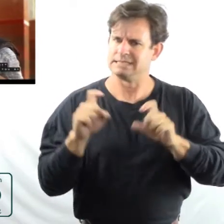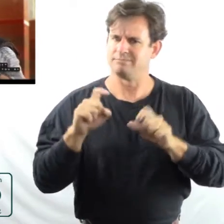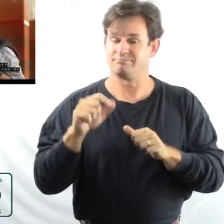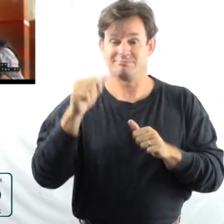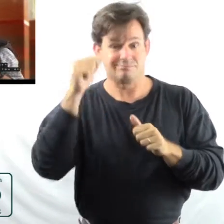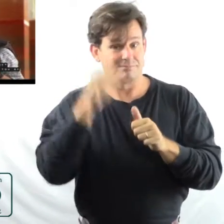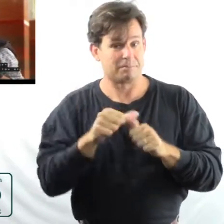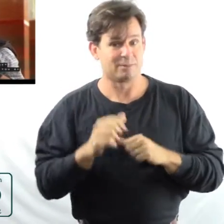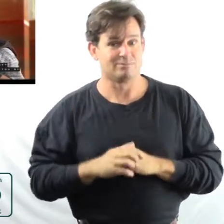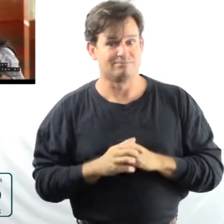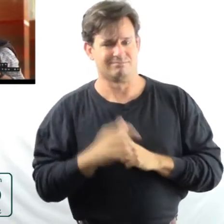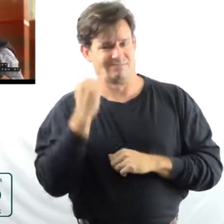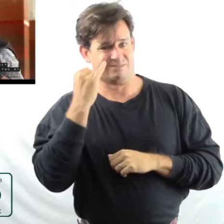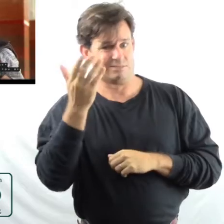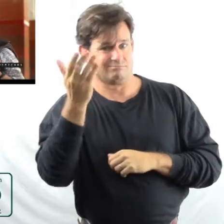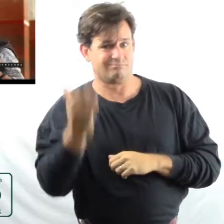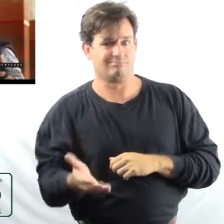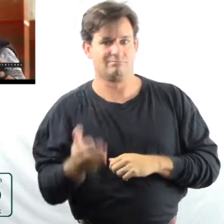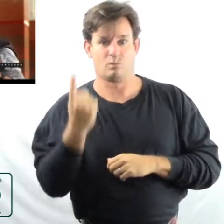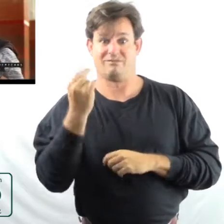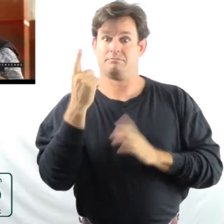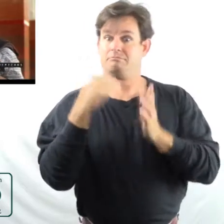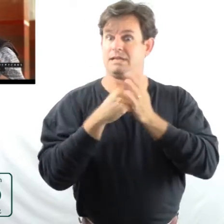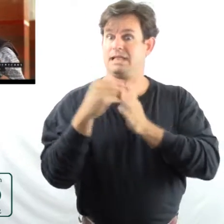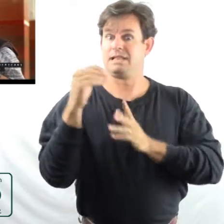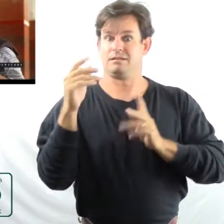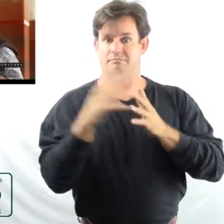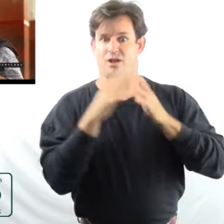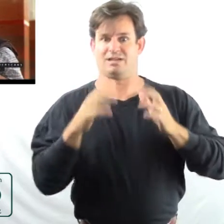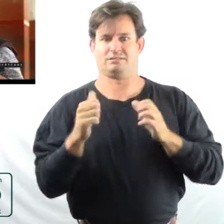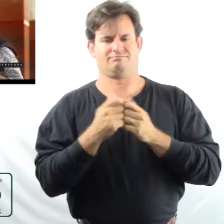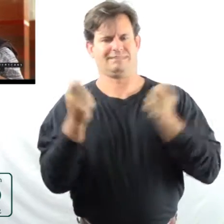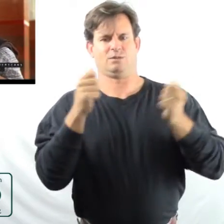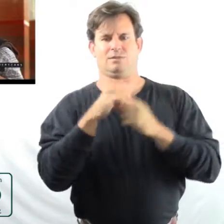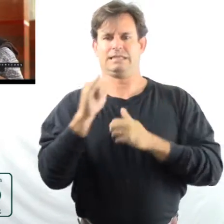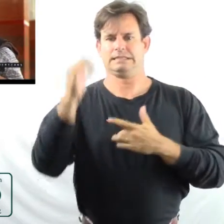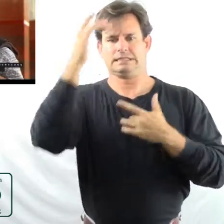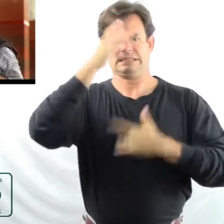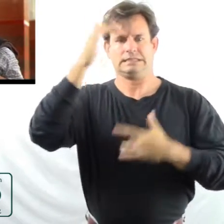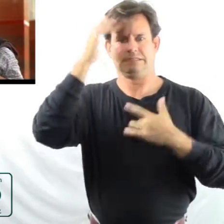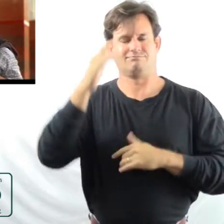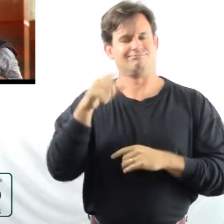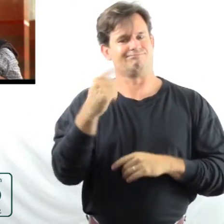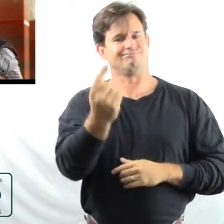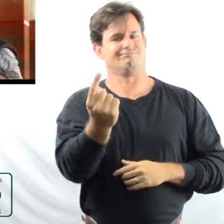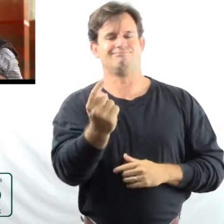And, remember, if you're one of the millions of Americans dealing with this disease, you're not alone.